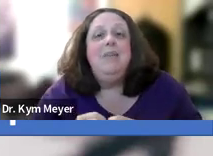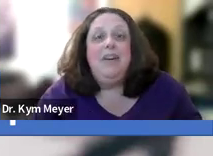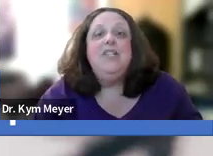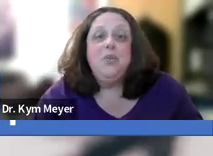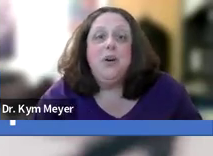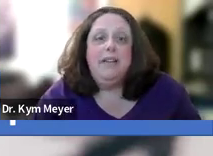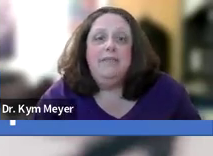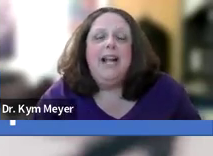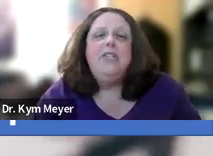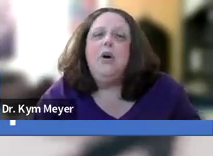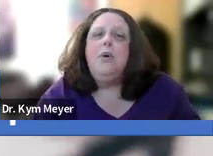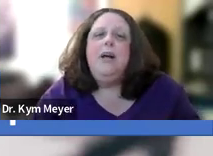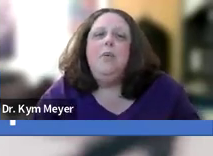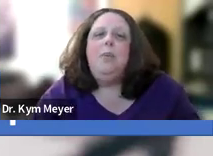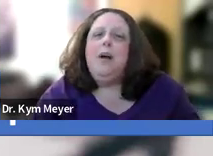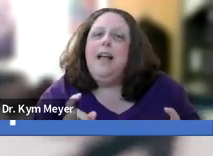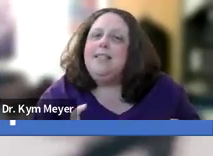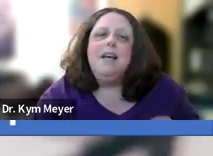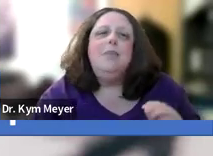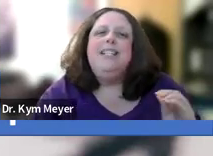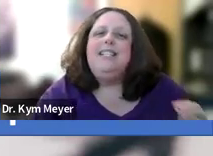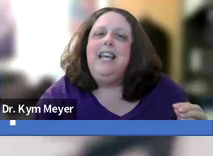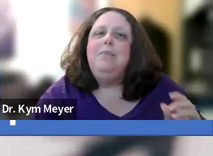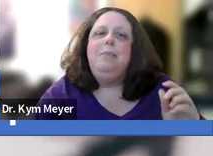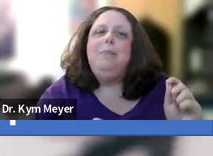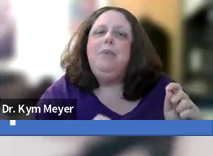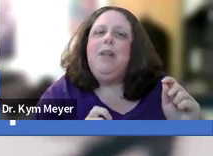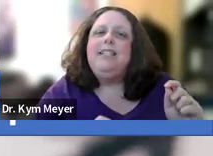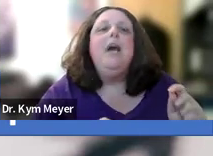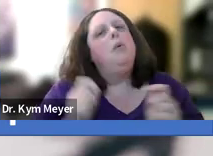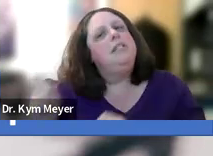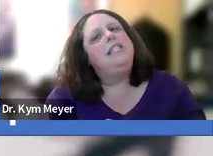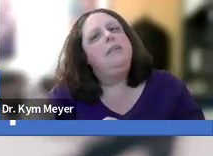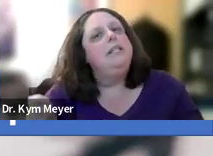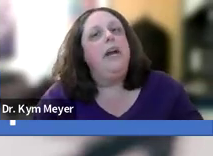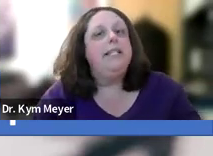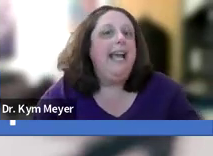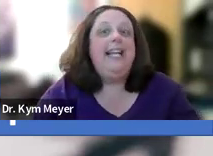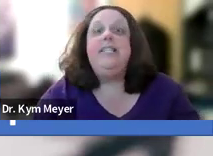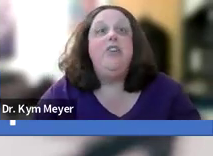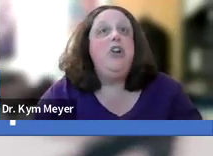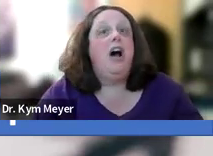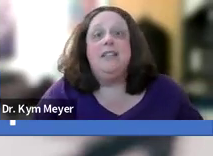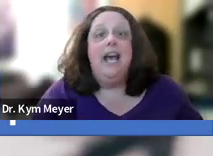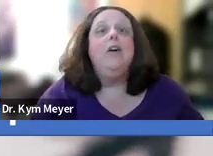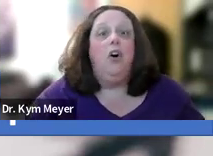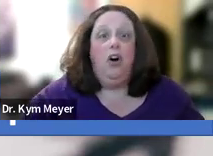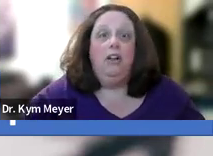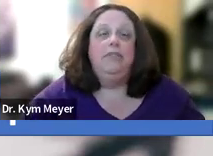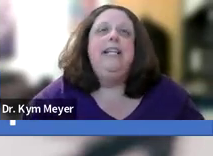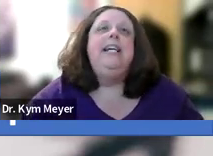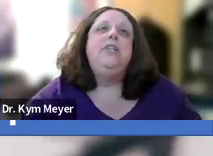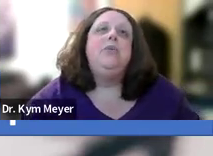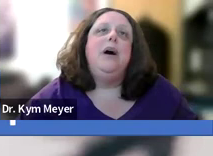is very distorted. And so when we put glasses on, we can see people like to say, oh, it's the same thing as hearing aids. It is not at